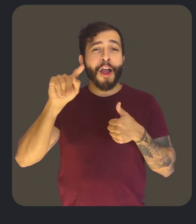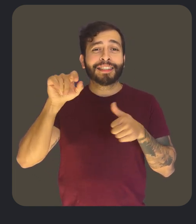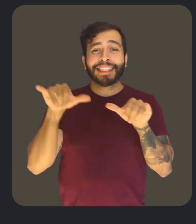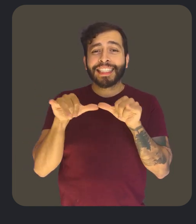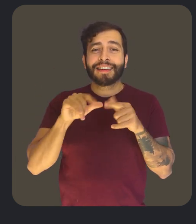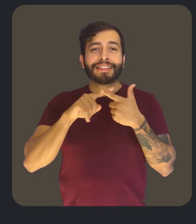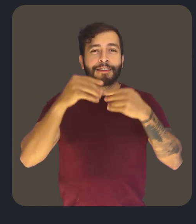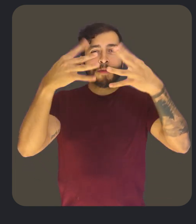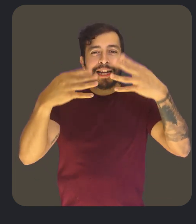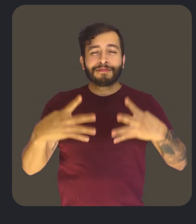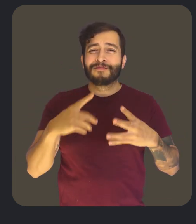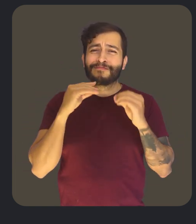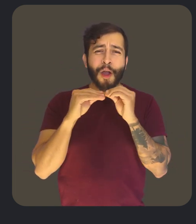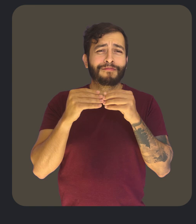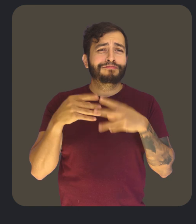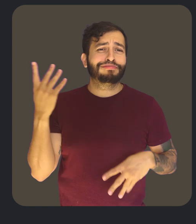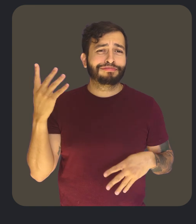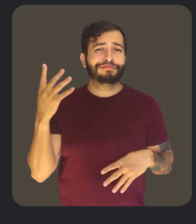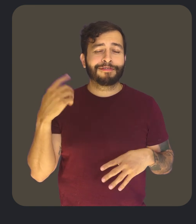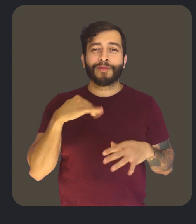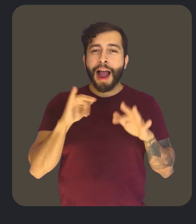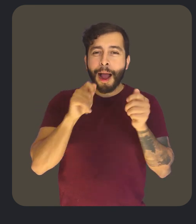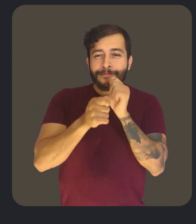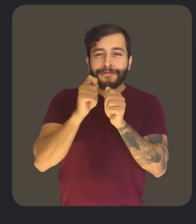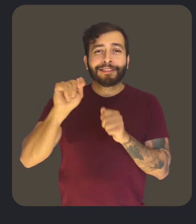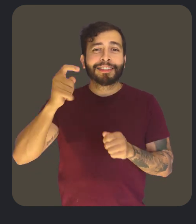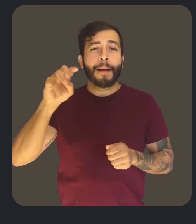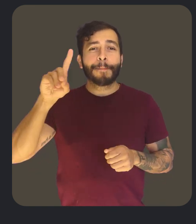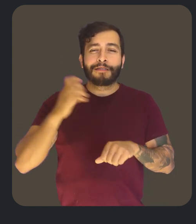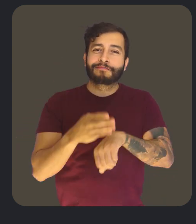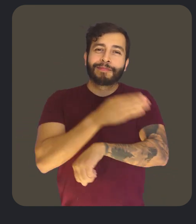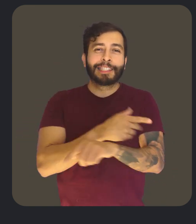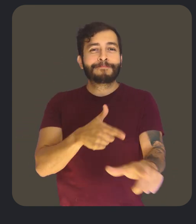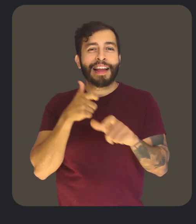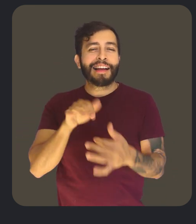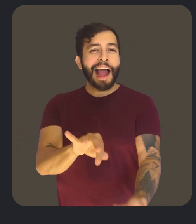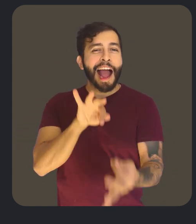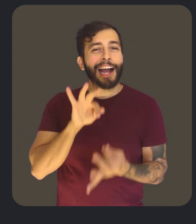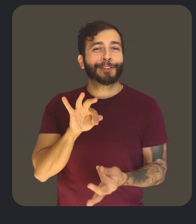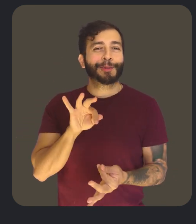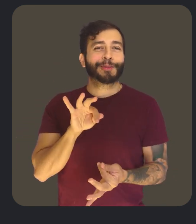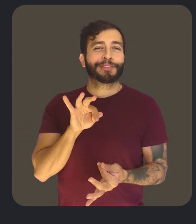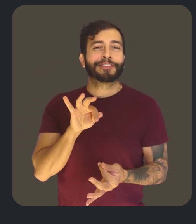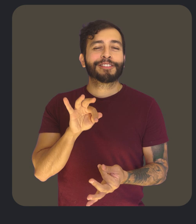font size, line spacing, and more. We've also made changes to text mode to improve speed and accuracy.